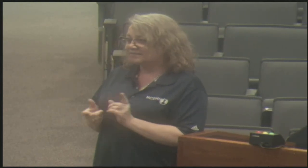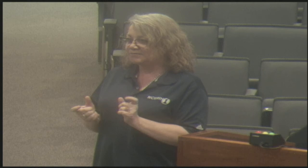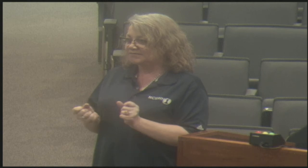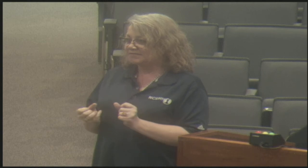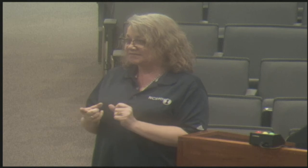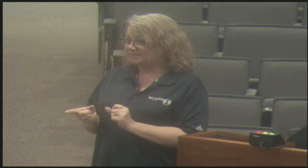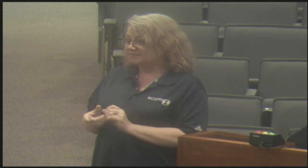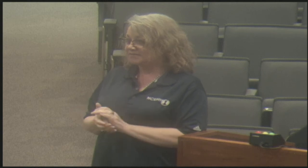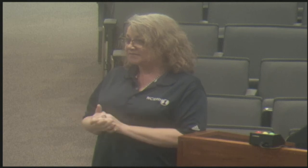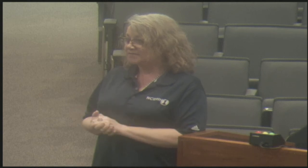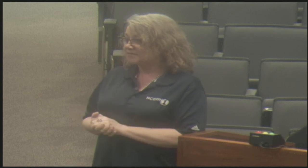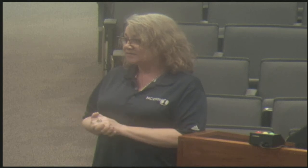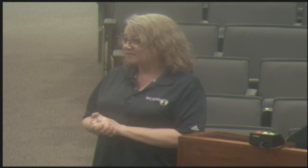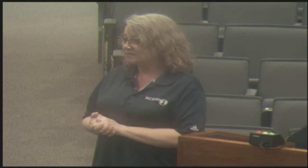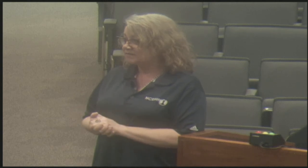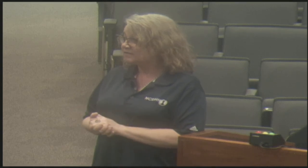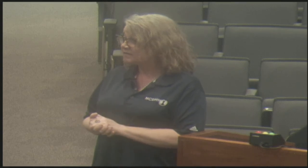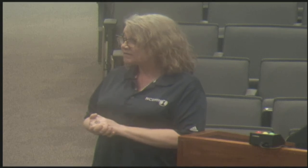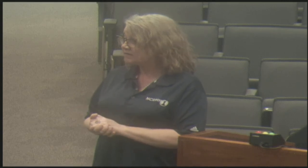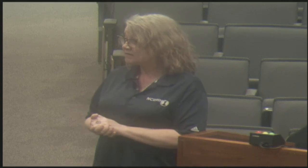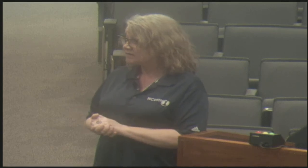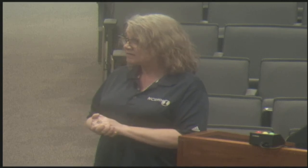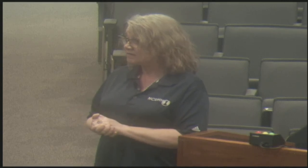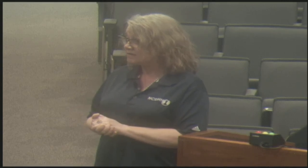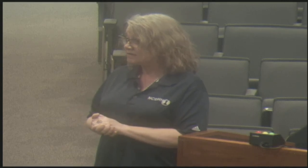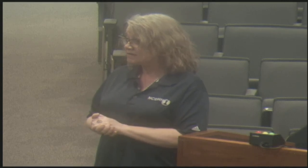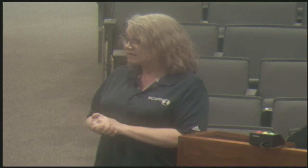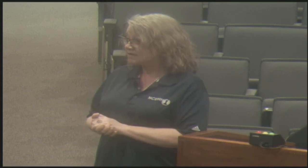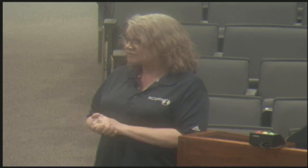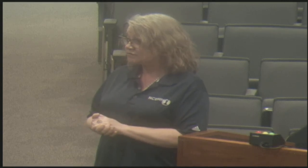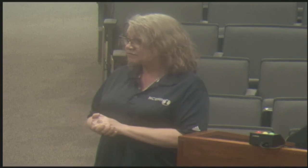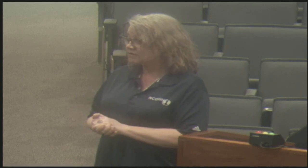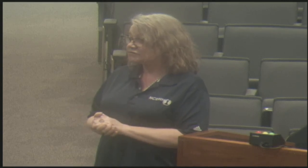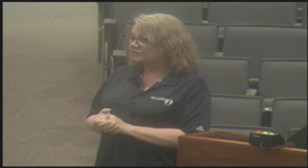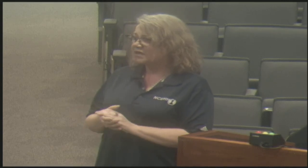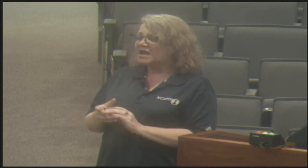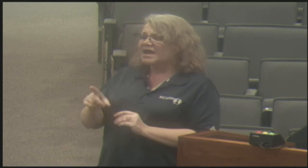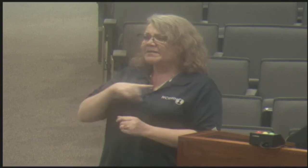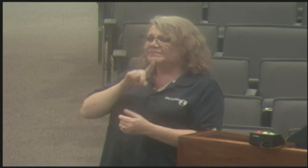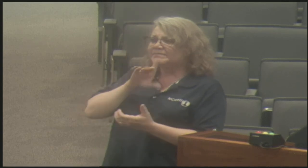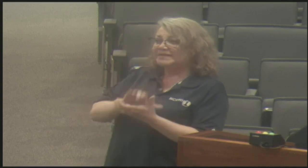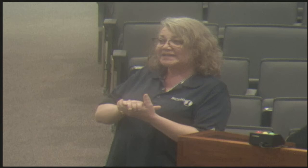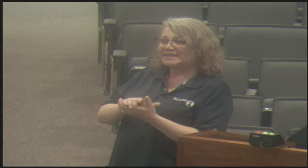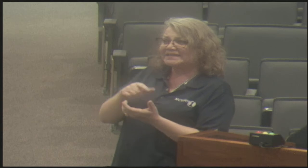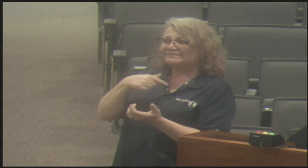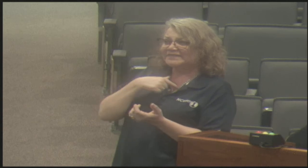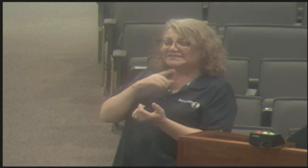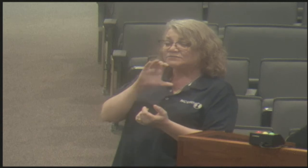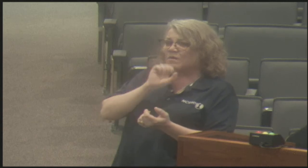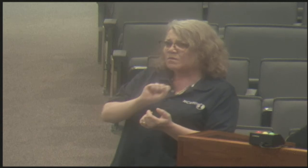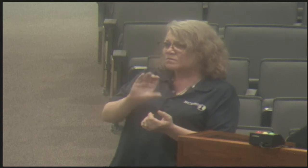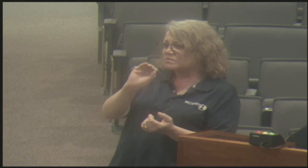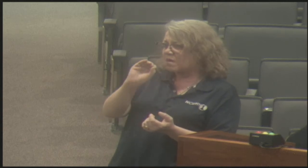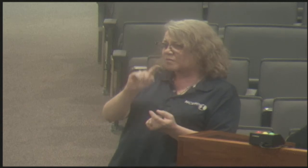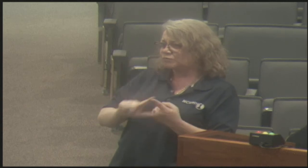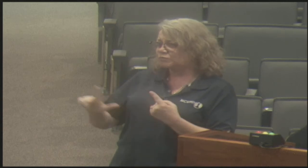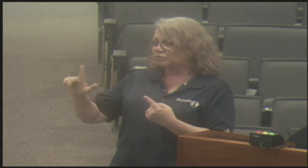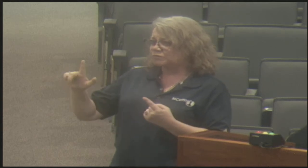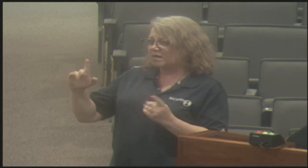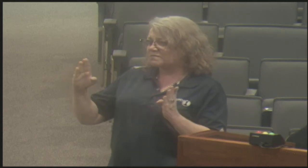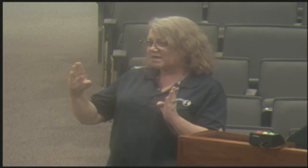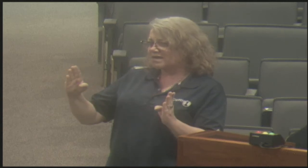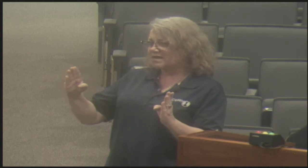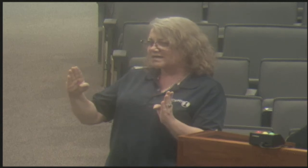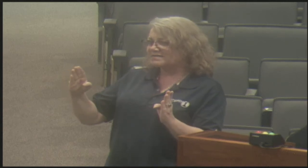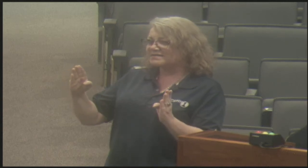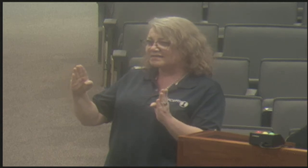I'm sorry to interrupt. Can you repeat the age range that you just said for insurance coverage for hearing aids? I believe the